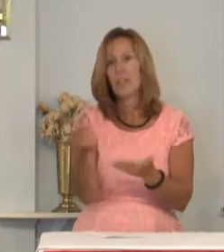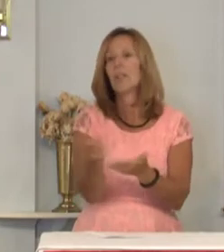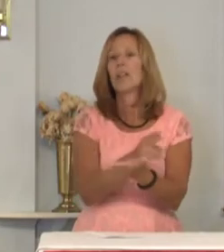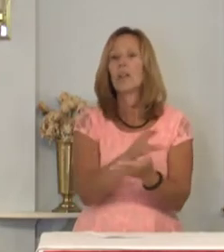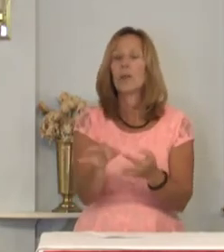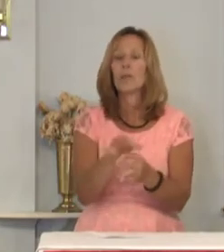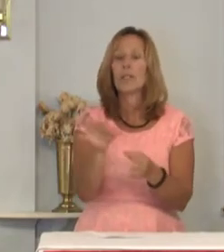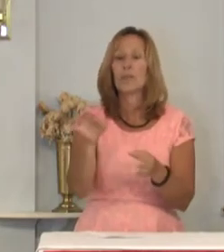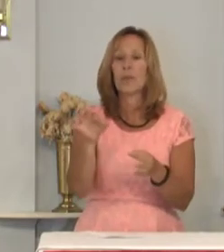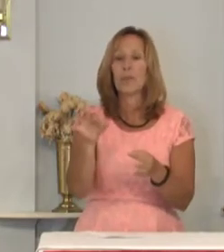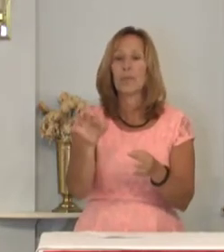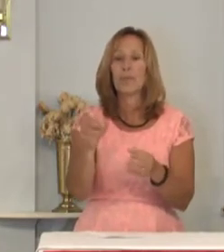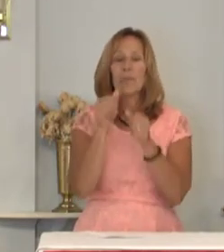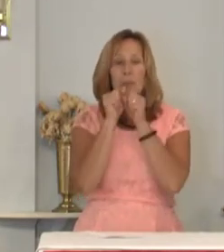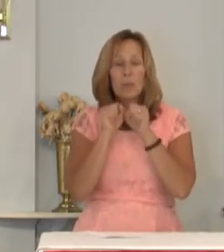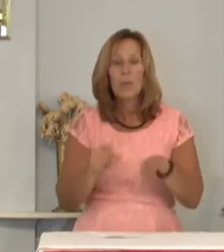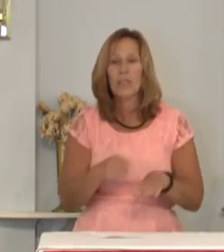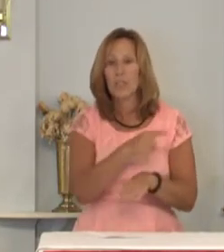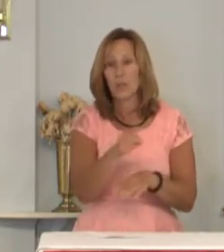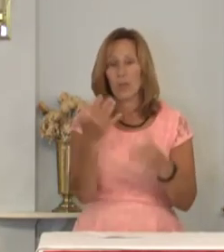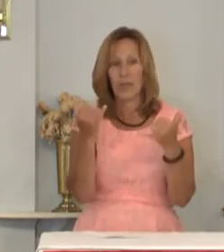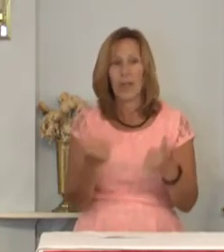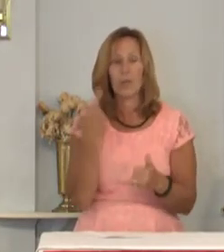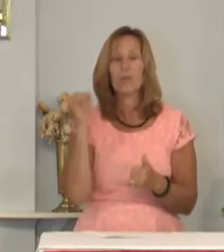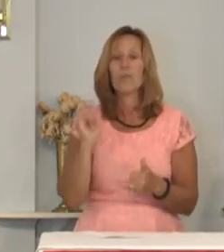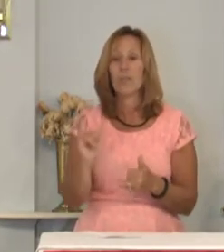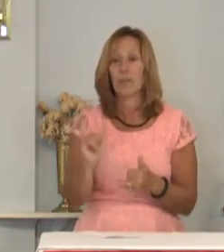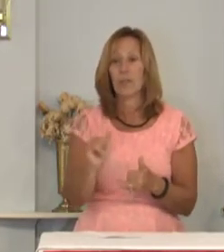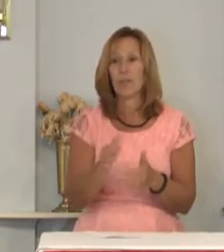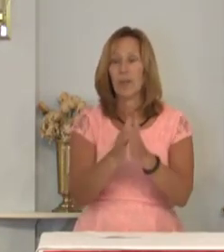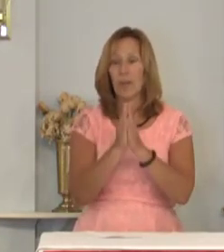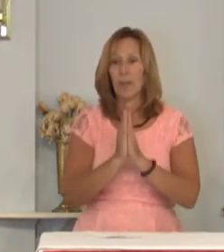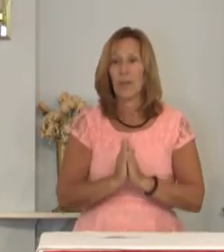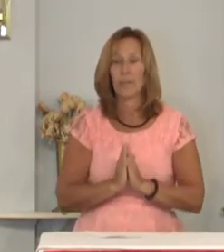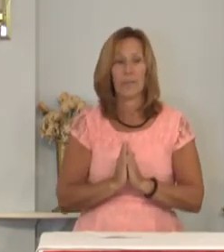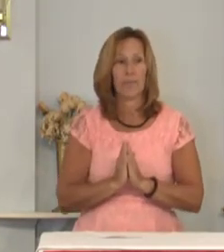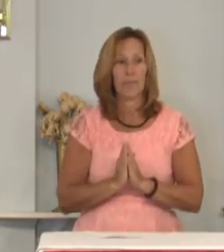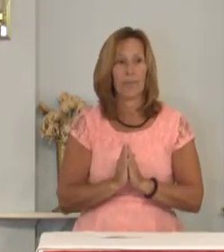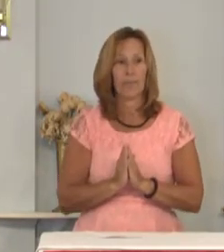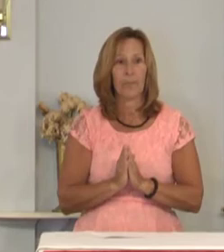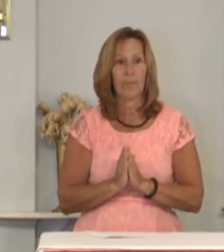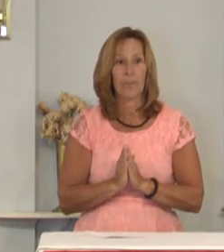Holy Spirit bless you now and forever Amen